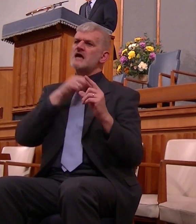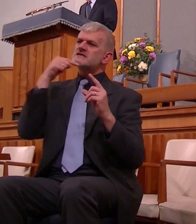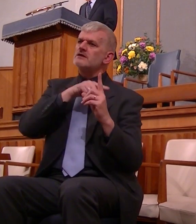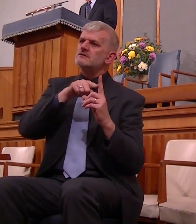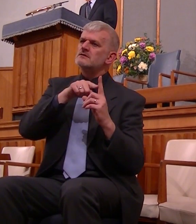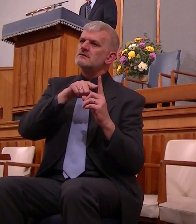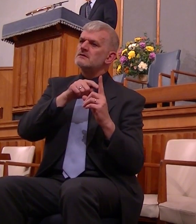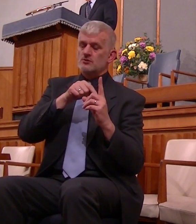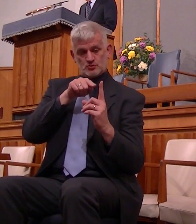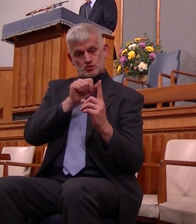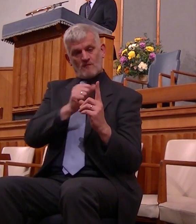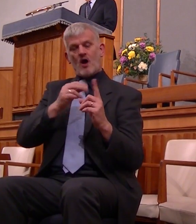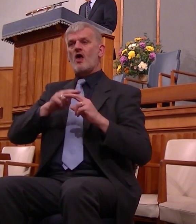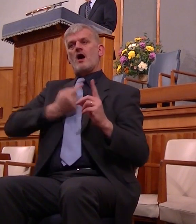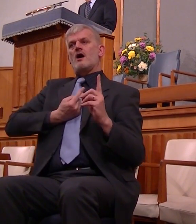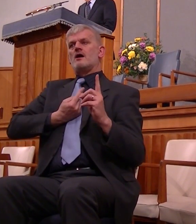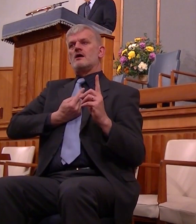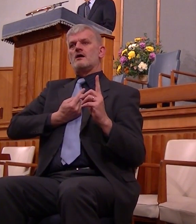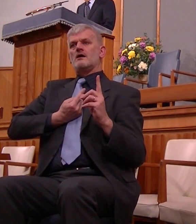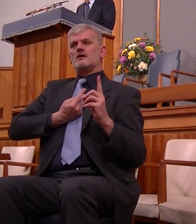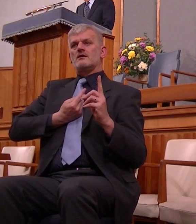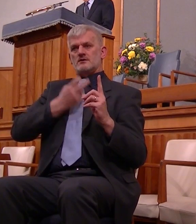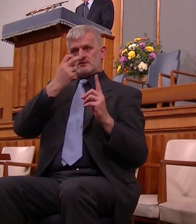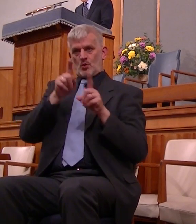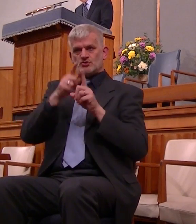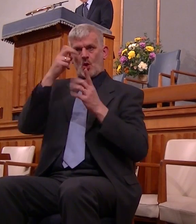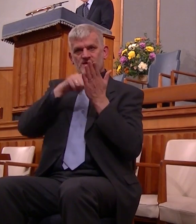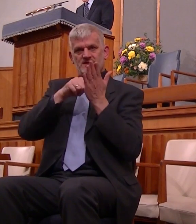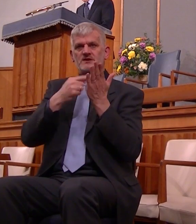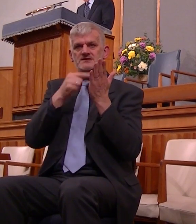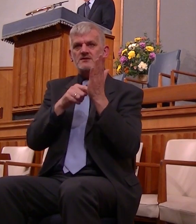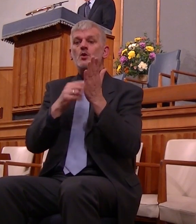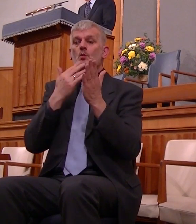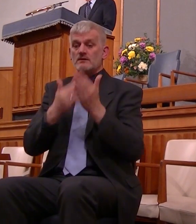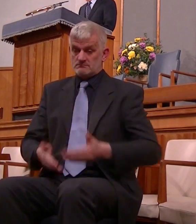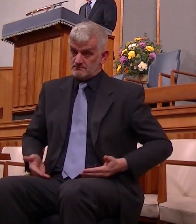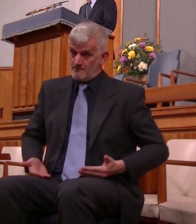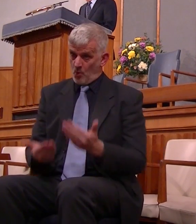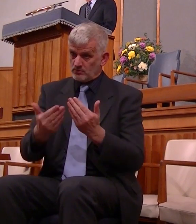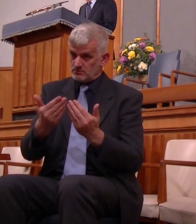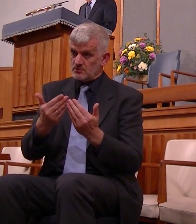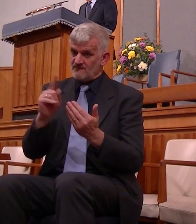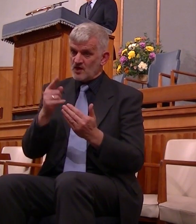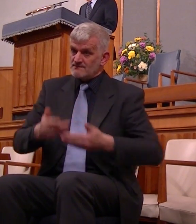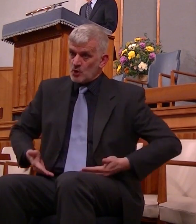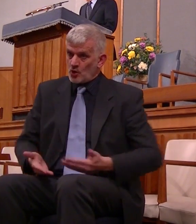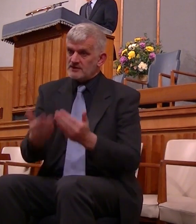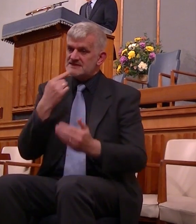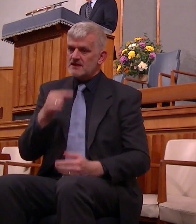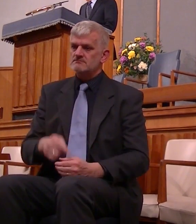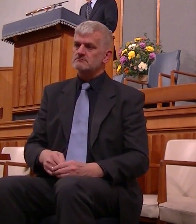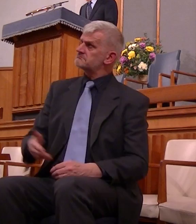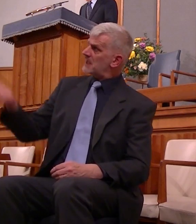be to me a son and again when he bringeth in the first begotten into the world he said and